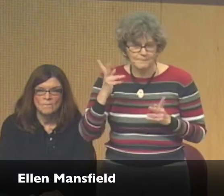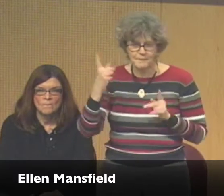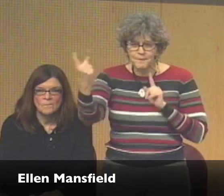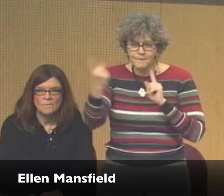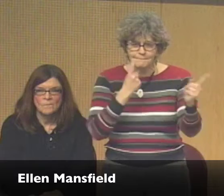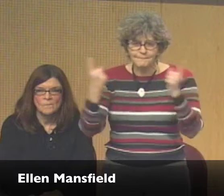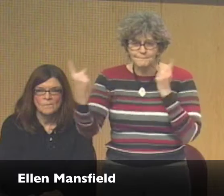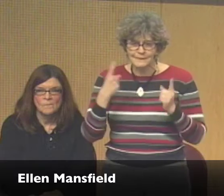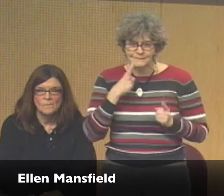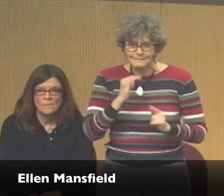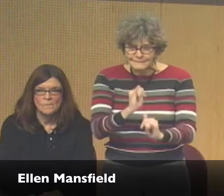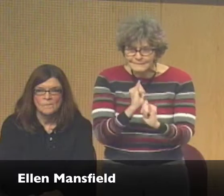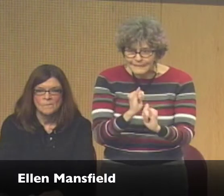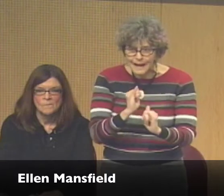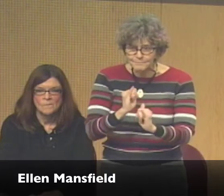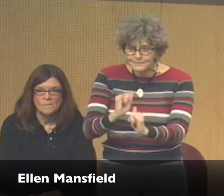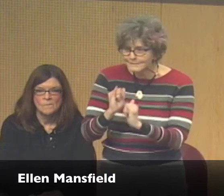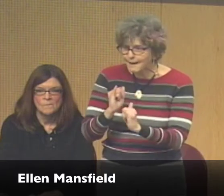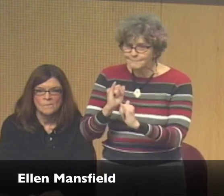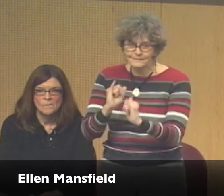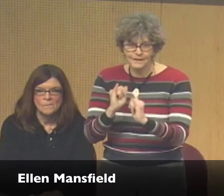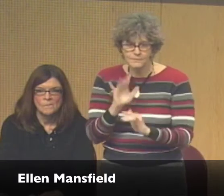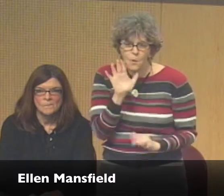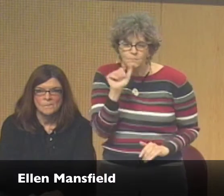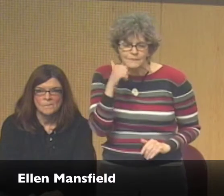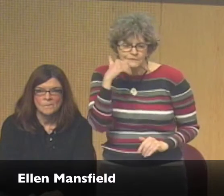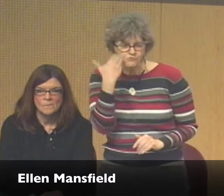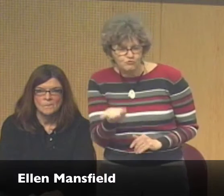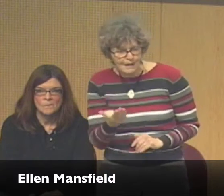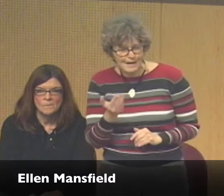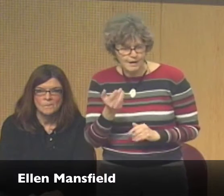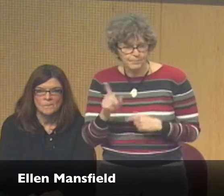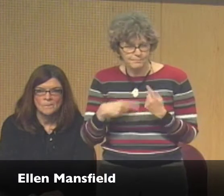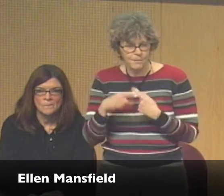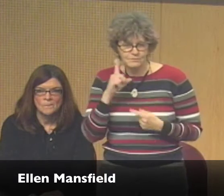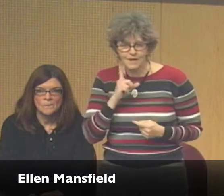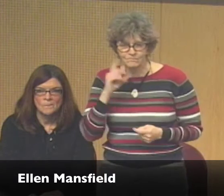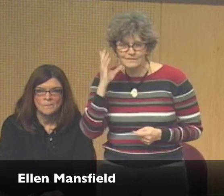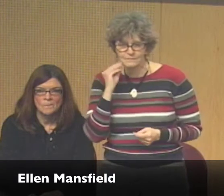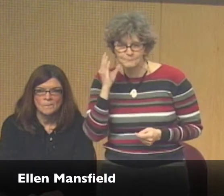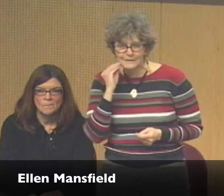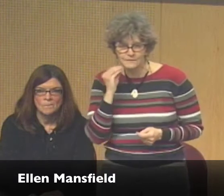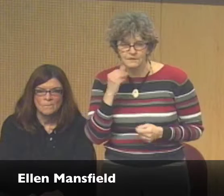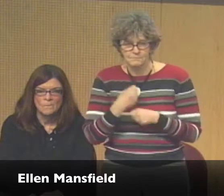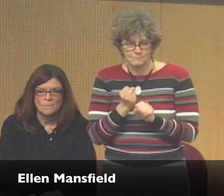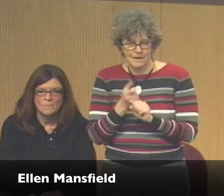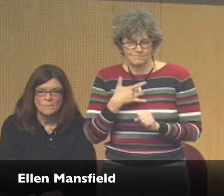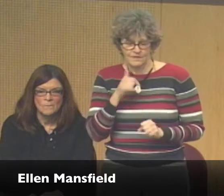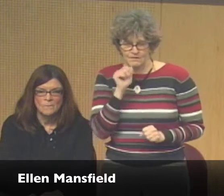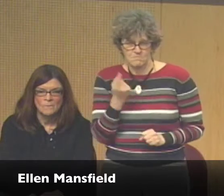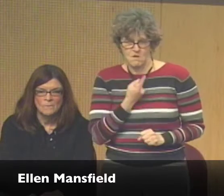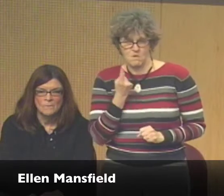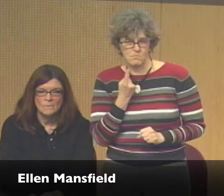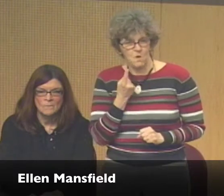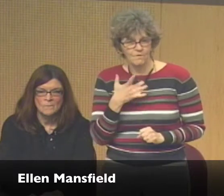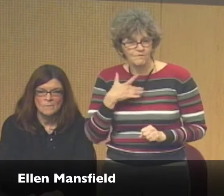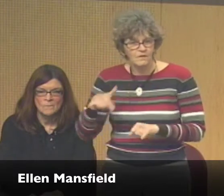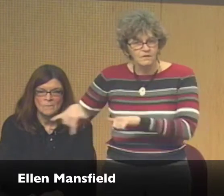really wonderful to be able to do that and meet so many Deaf people with similar experiences. You know, a lot of people feel ashamed about the Deaf experience. And they feel